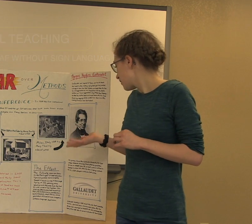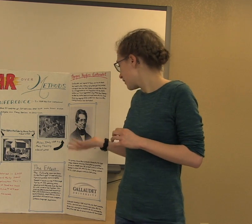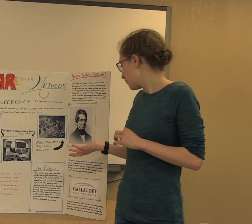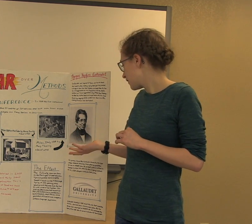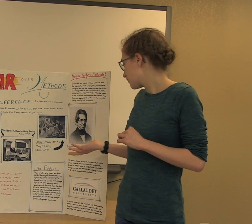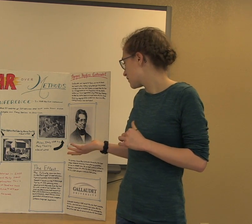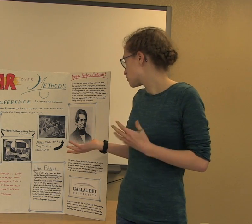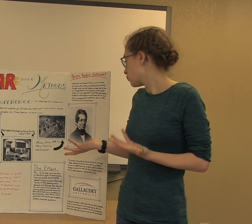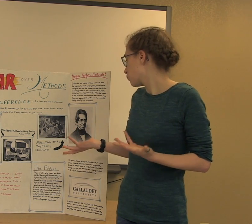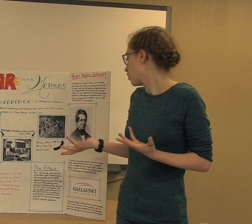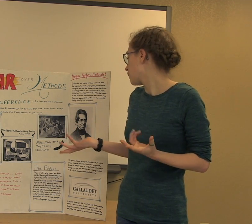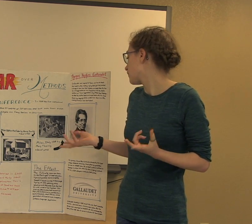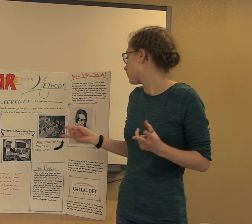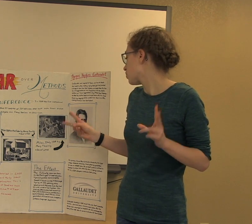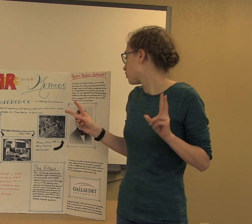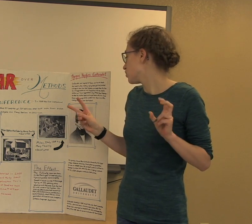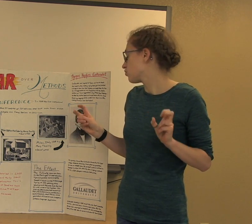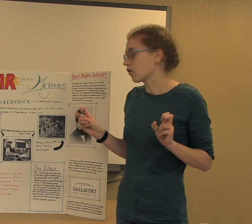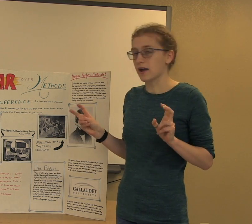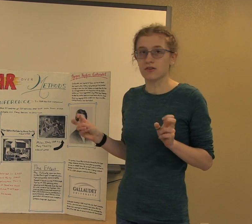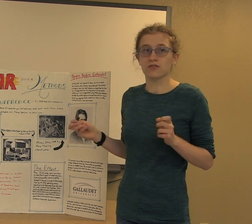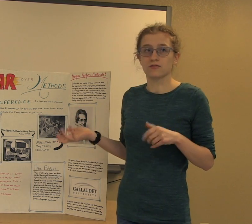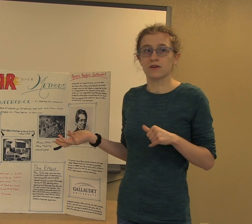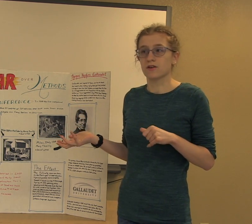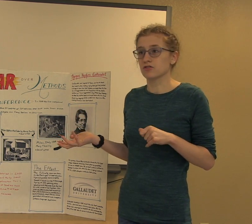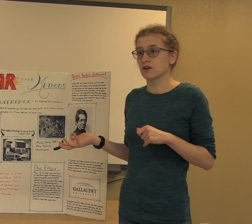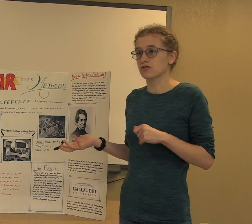The effects of this were known as the dark ages of deaf education.